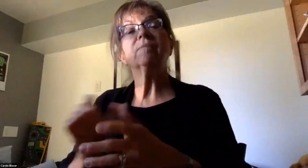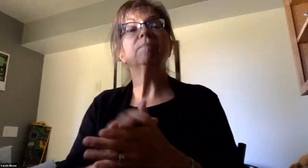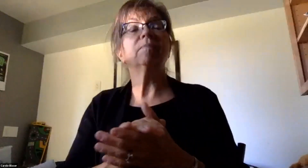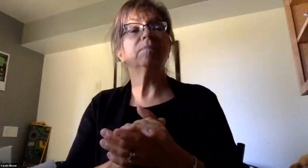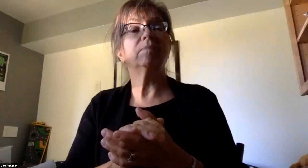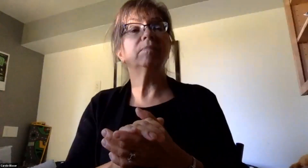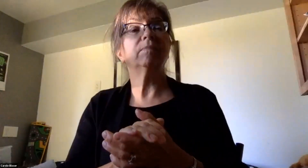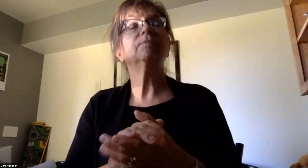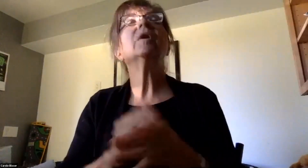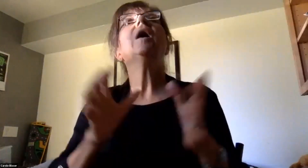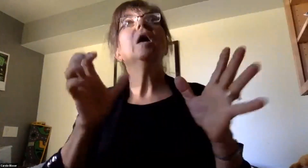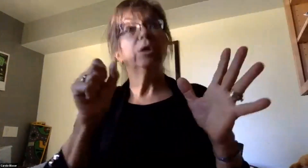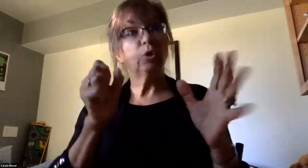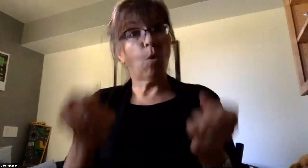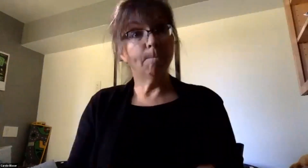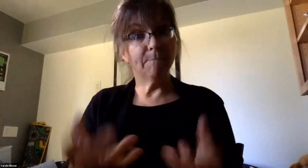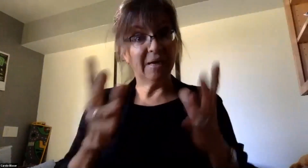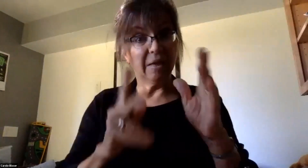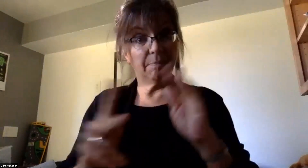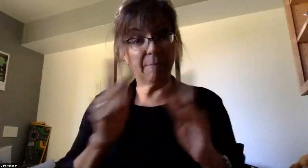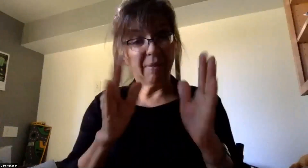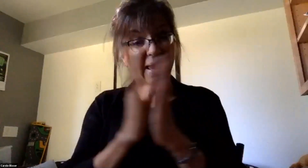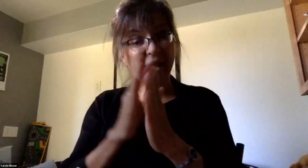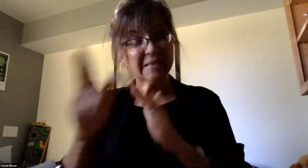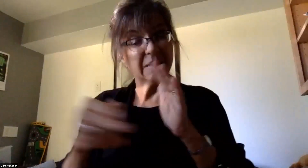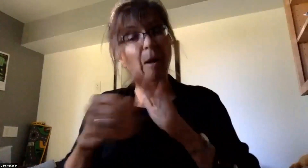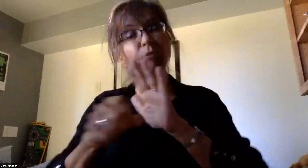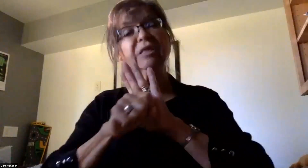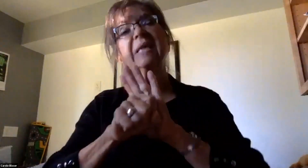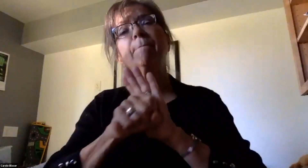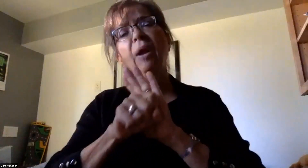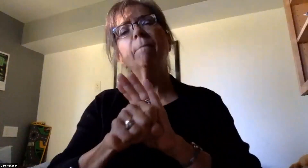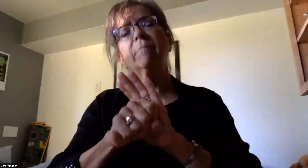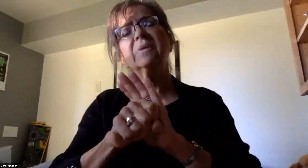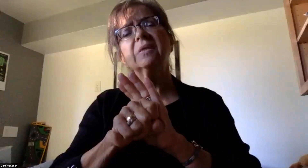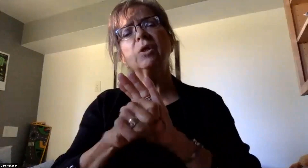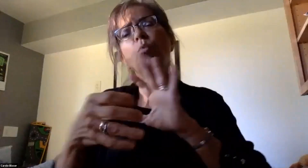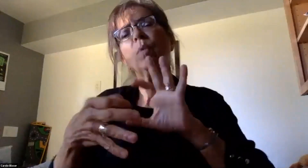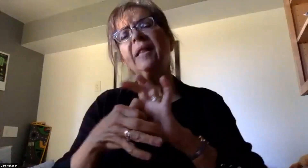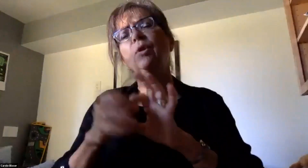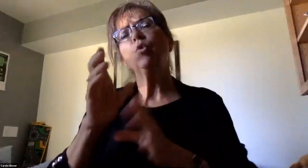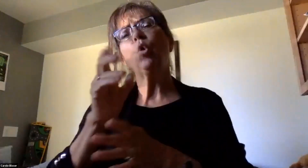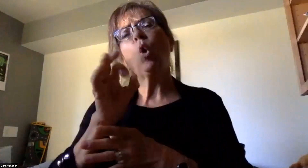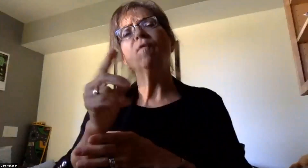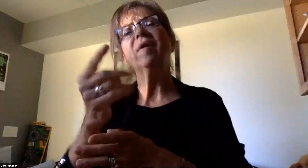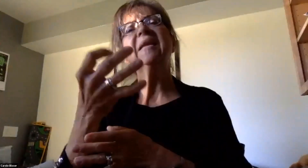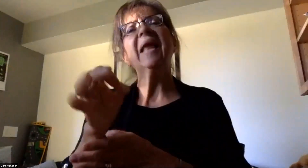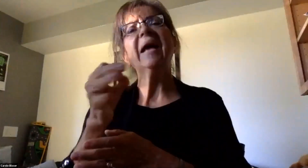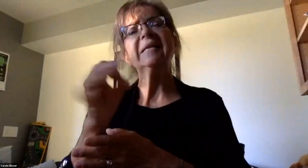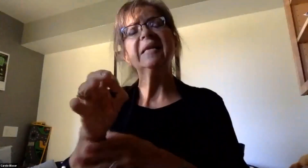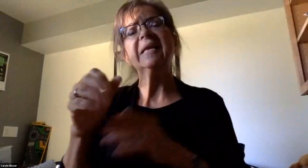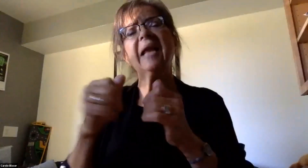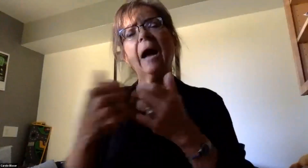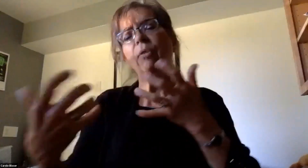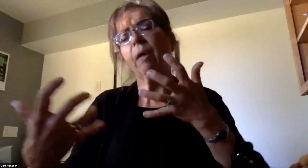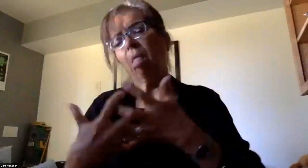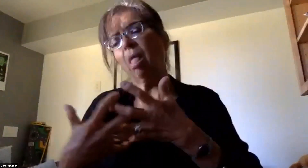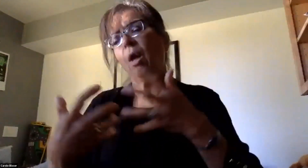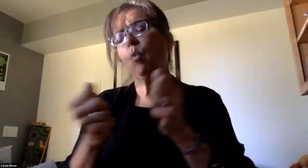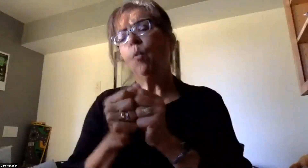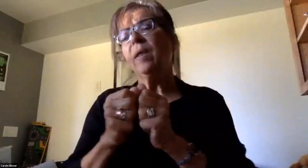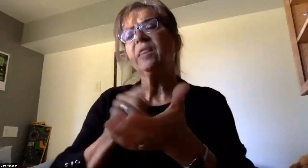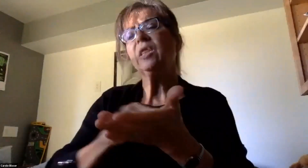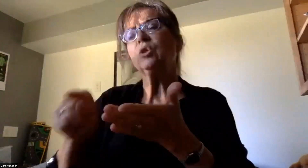So we received a number of questions around the symptoms and the symptoms related to COVID-19 and how they align to our screening questions.